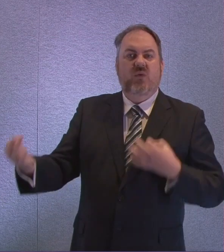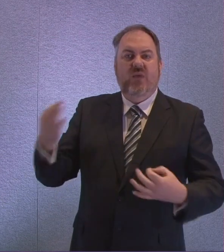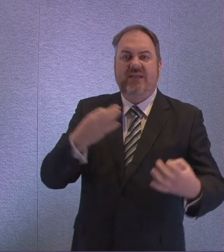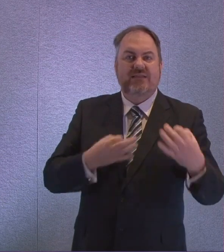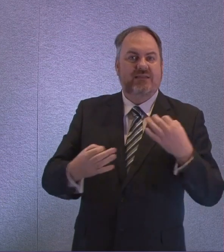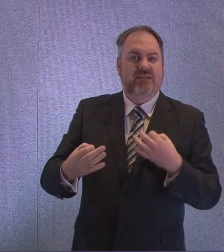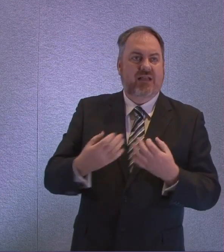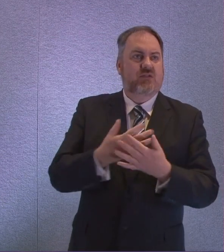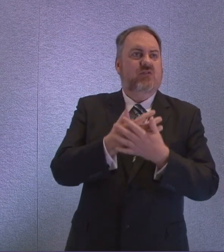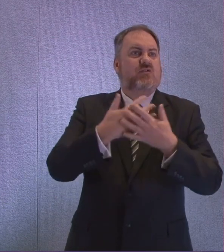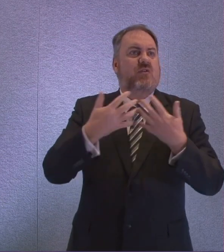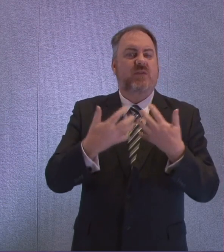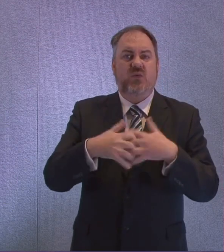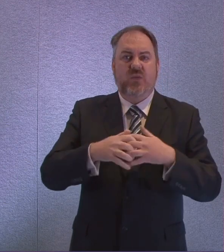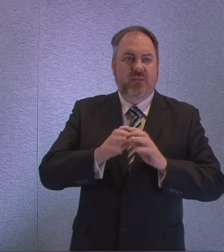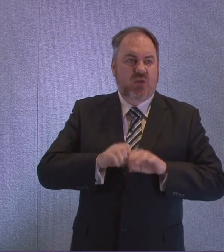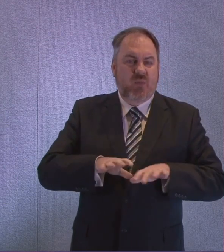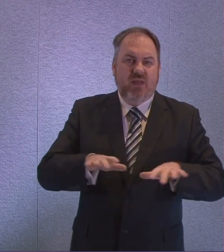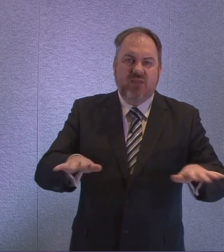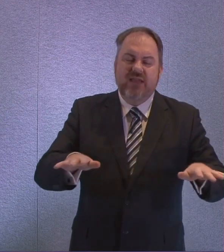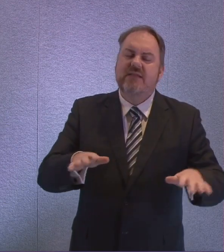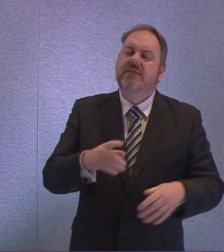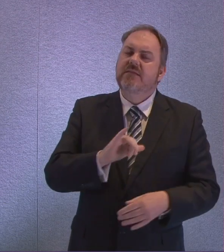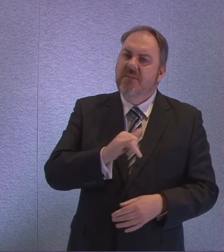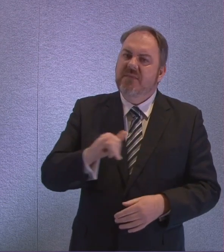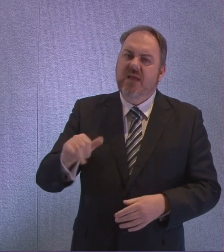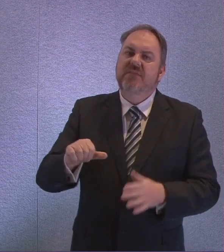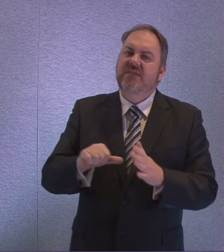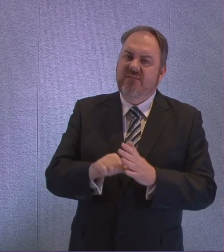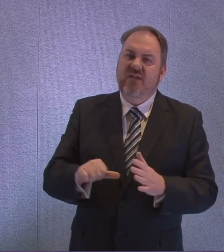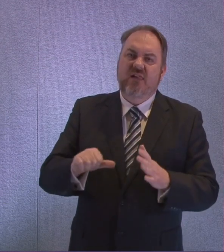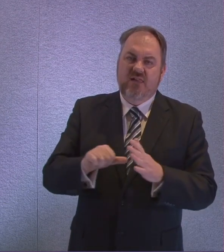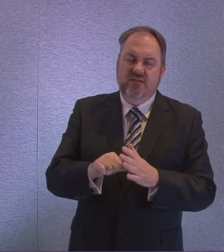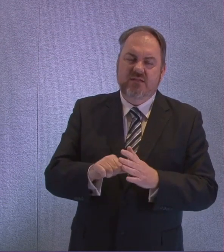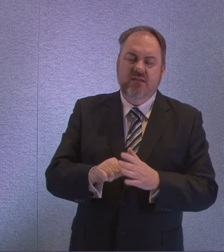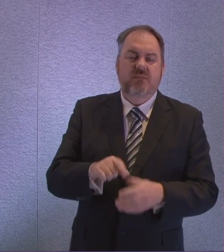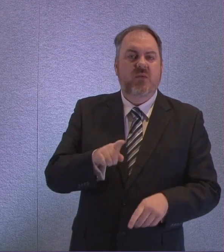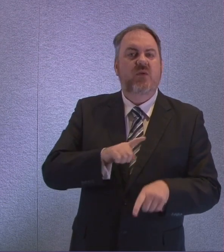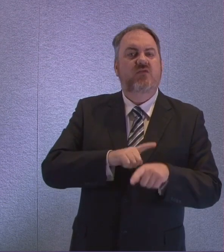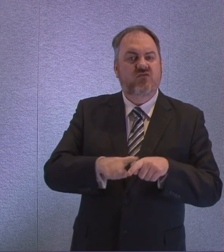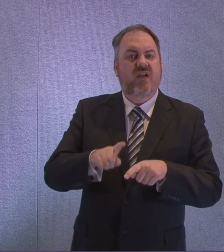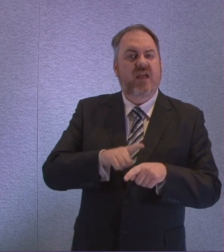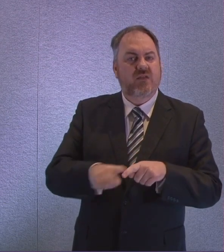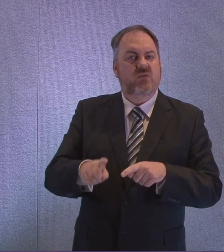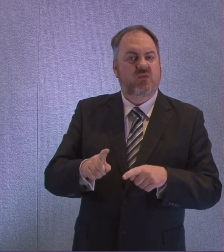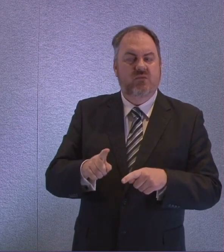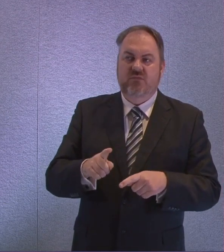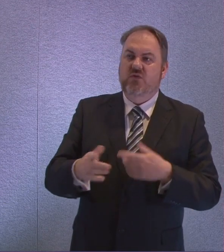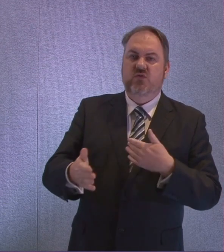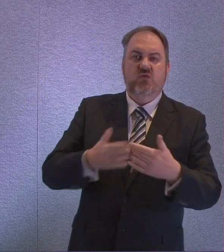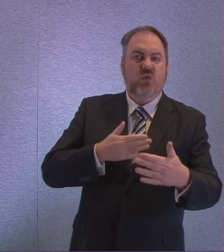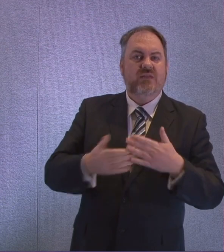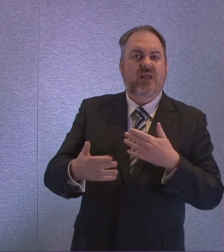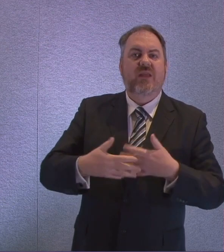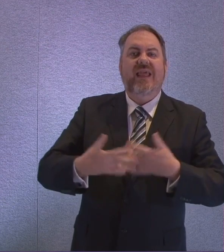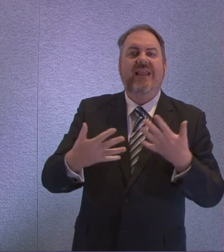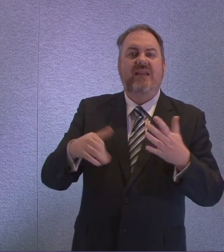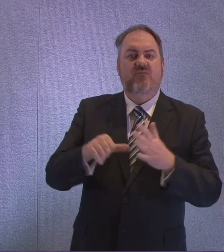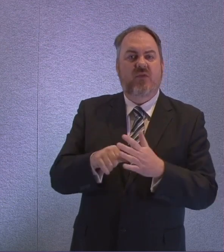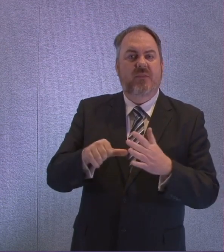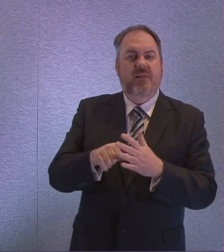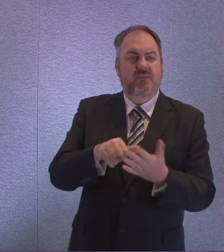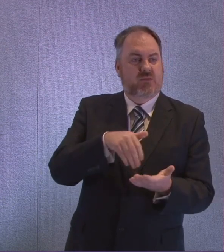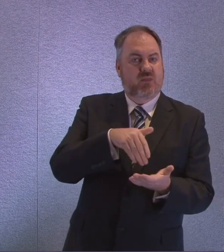achieve here. So we will continue to have an approach where we quickly and I hope effectively resolve any issues and distribution